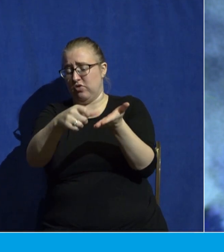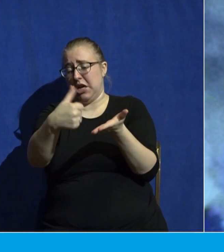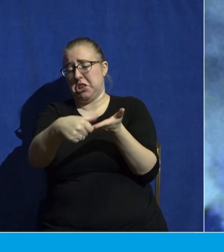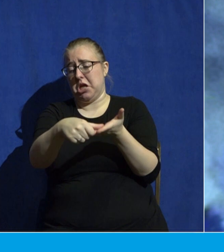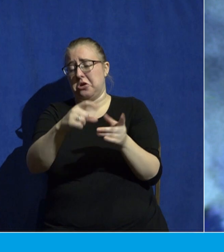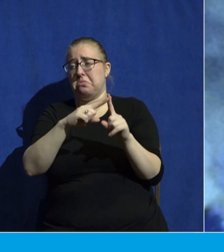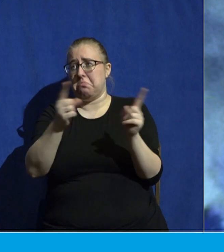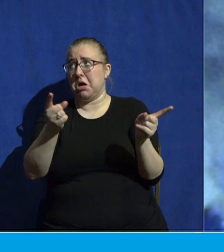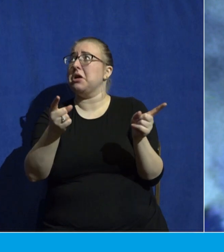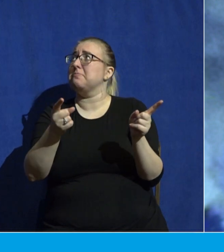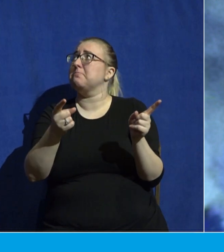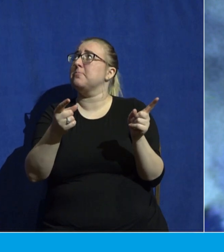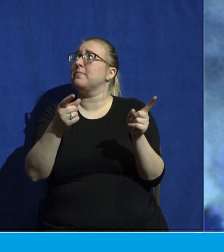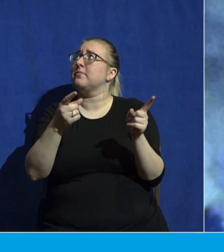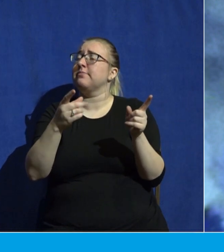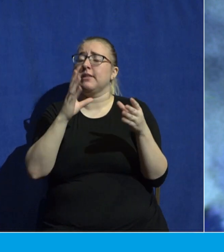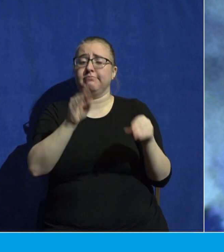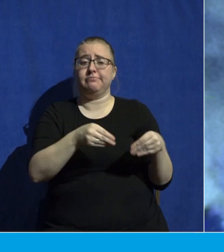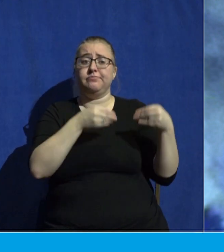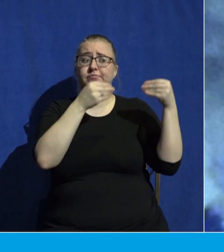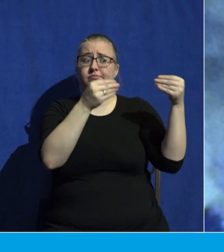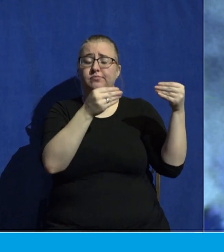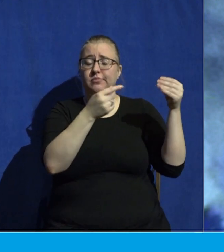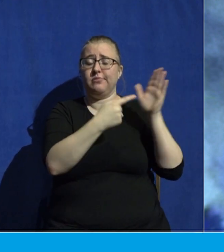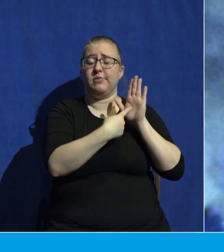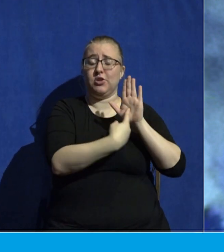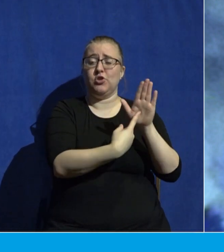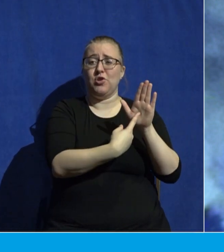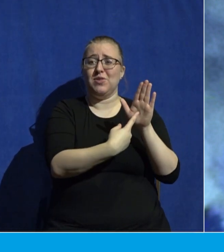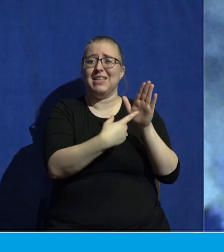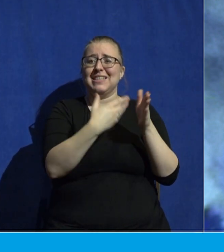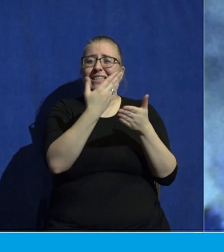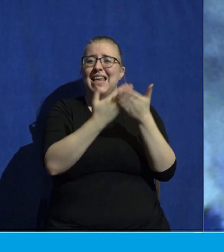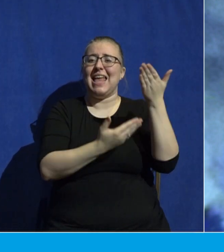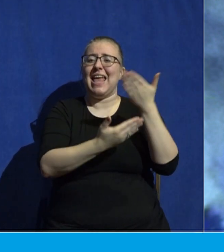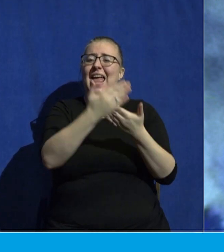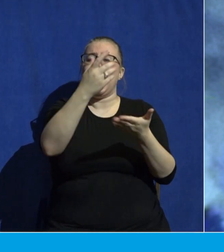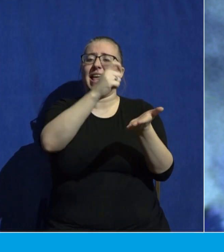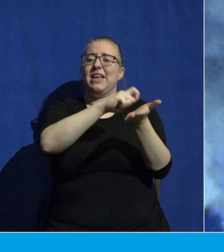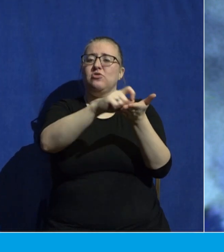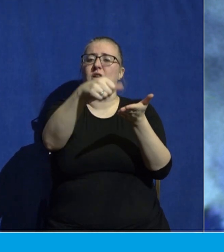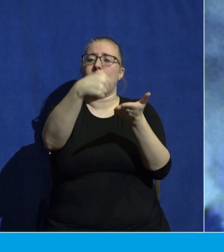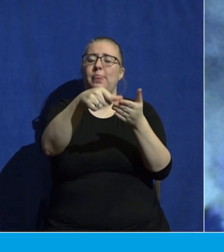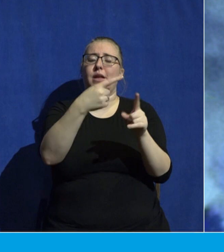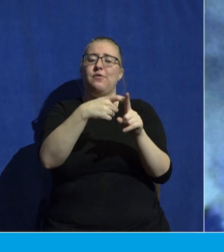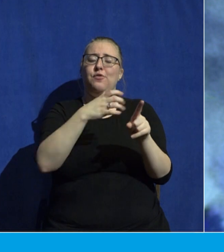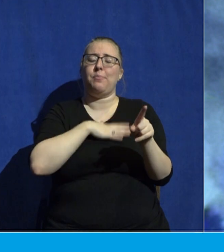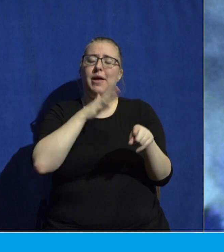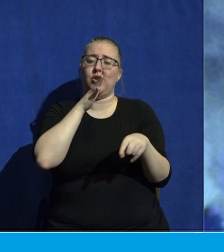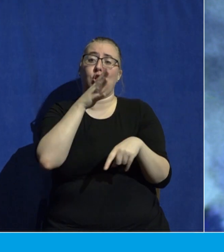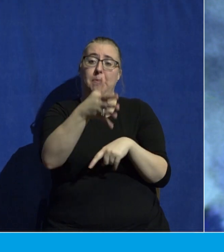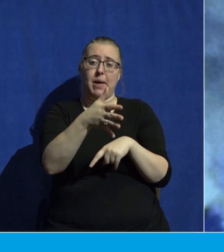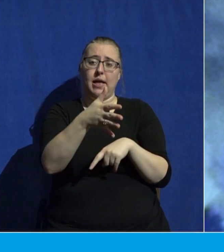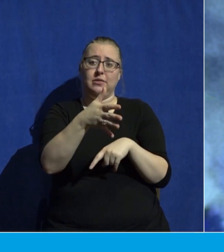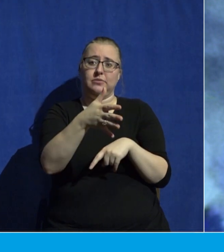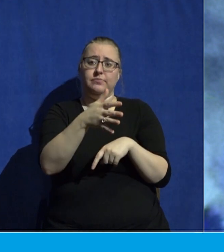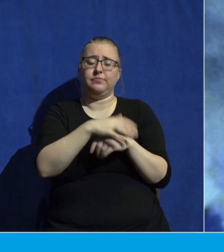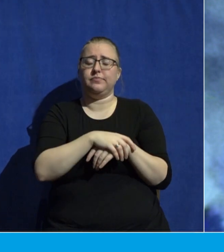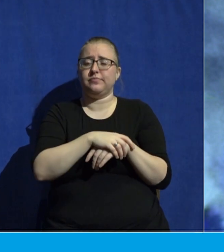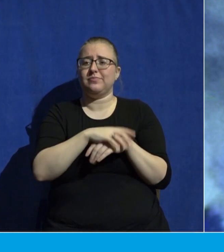most prized possessions is a handwritten letter from my nani. And she started off just by telling me,